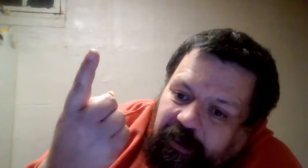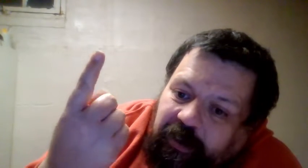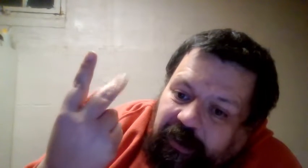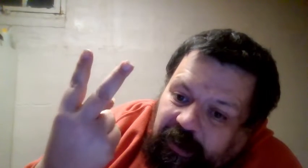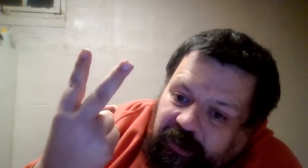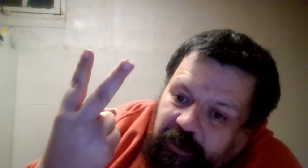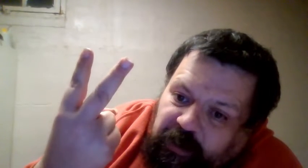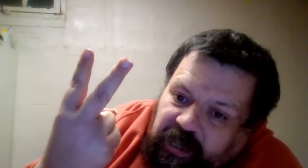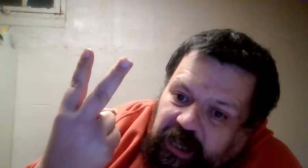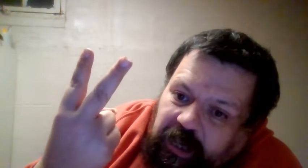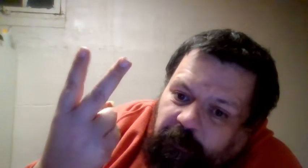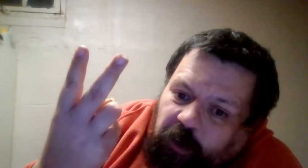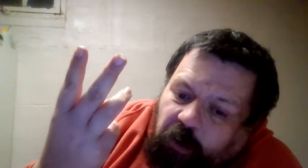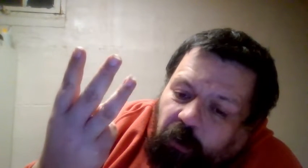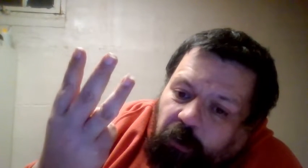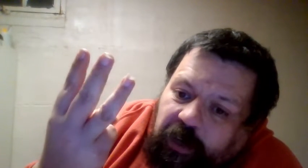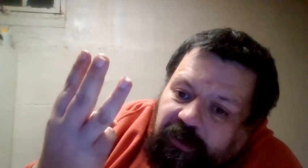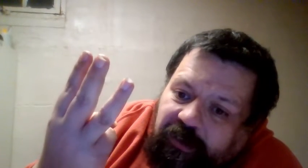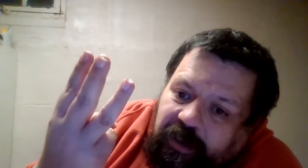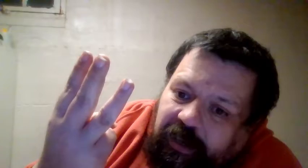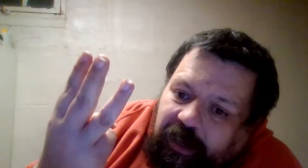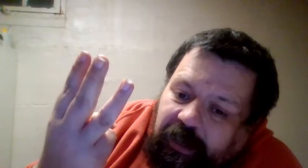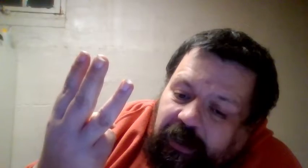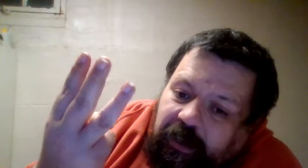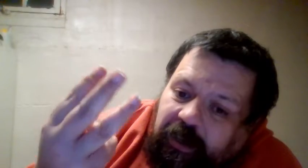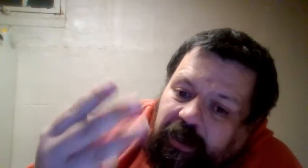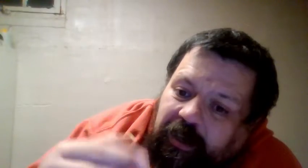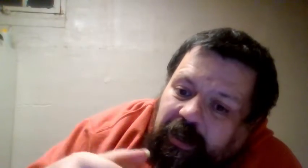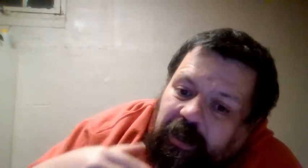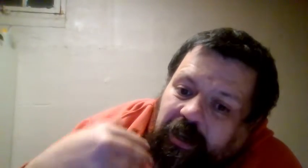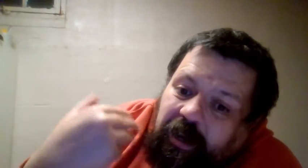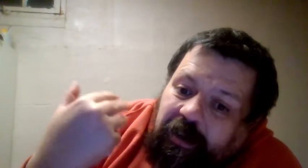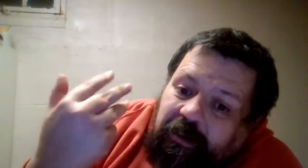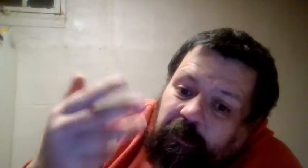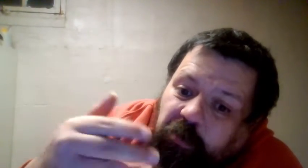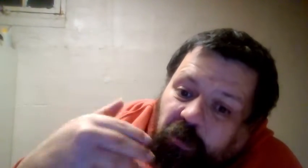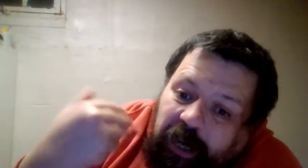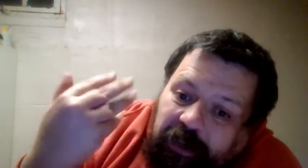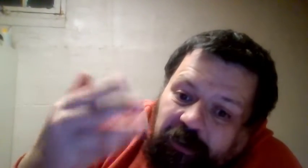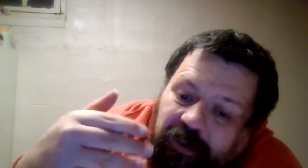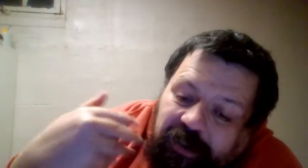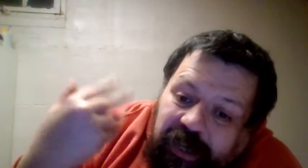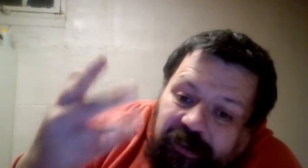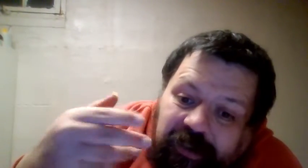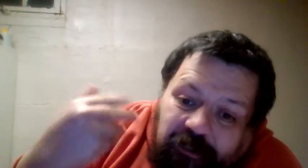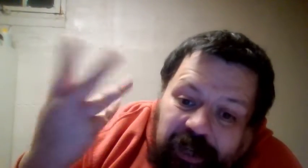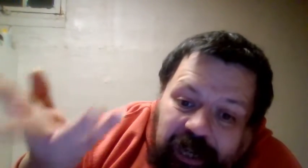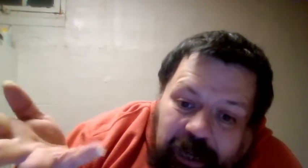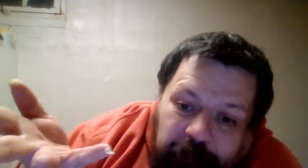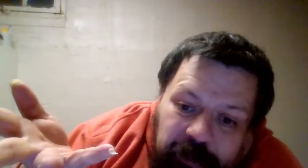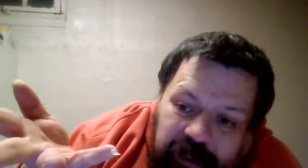Thanksgiving Eve, or a Sunday prior to Thanksgiving happening.